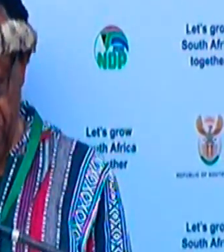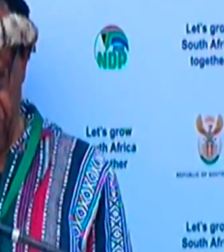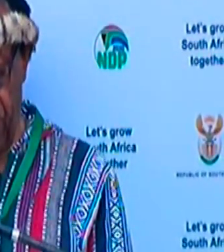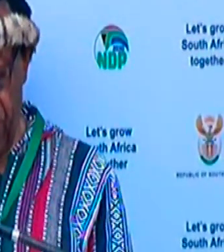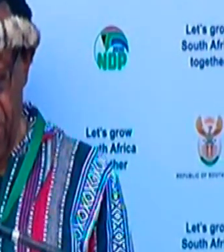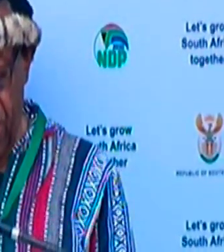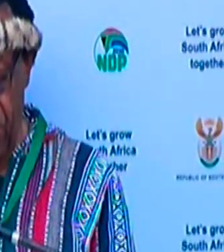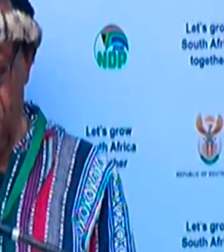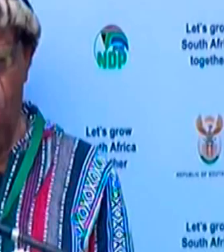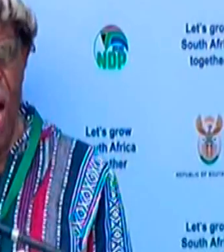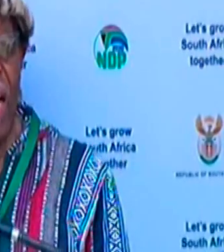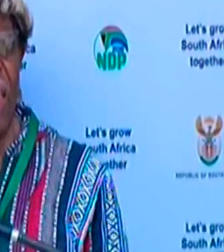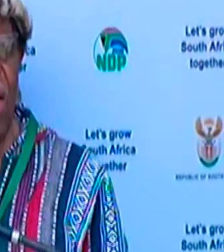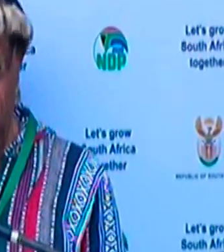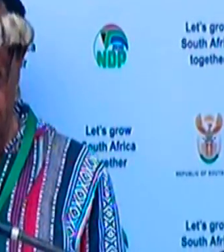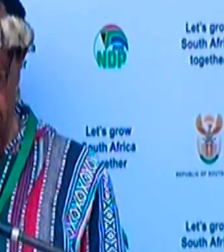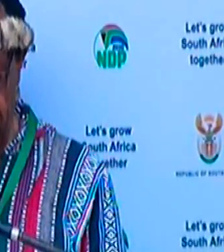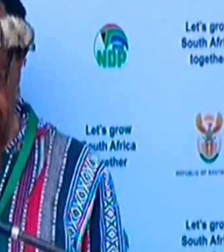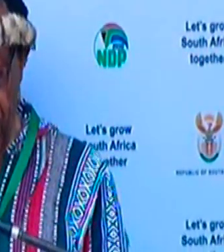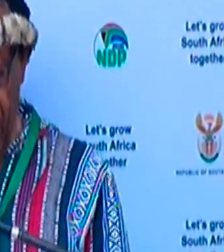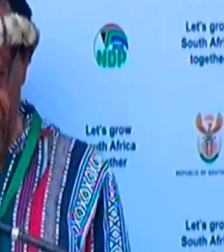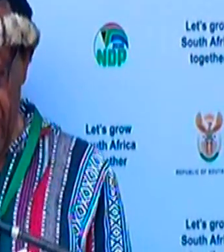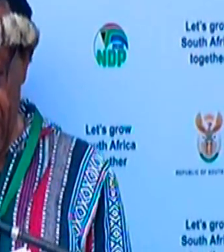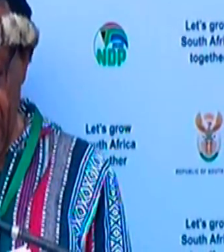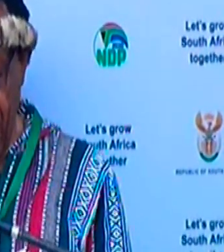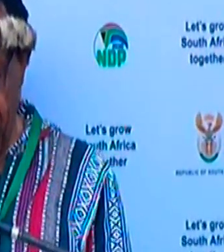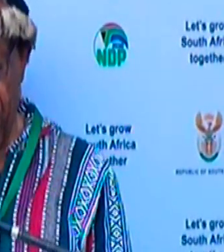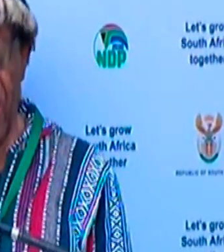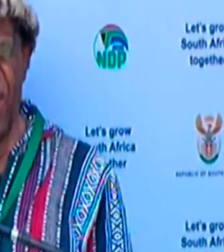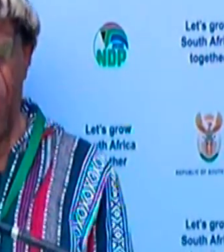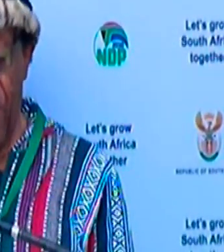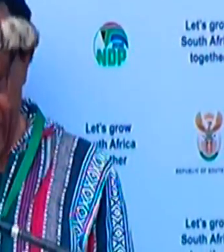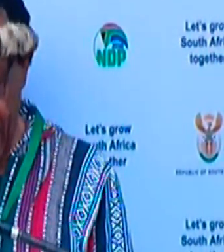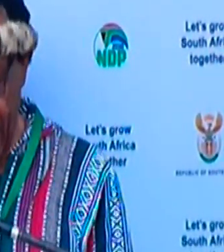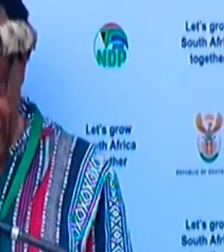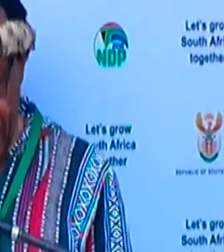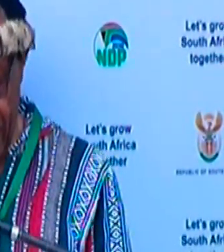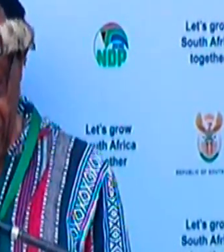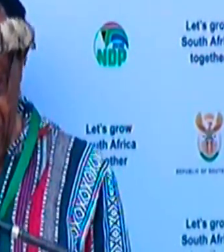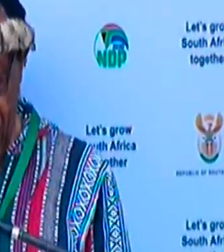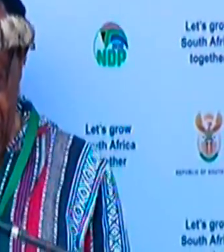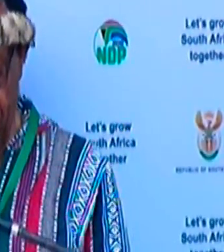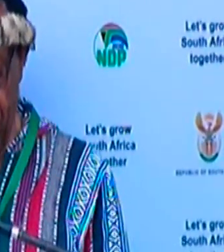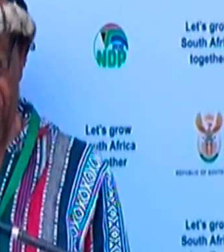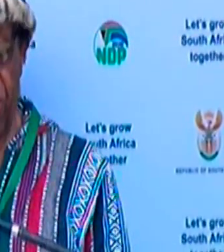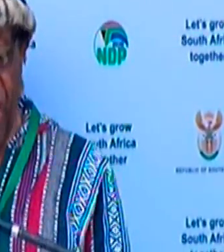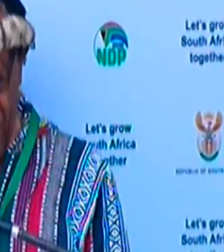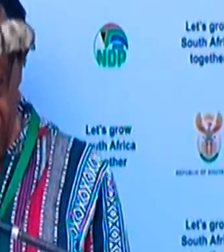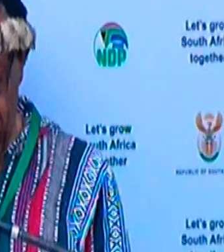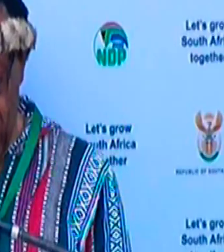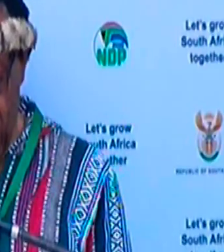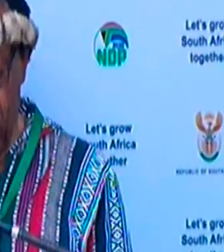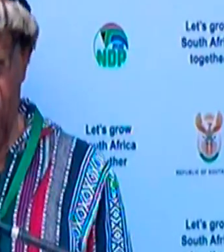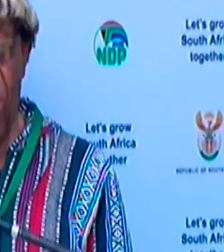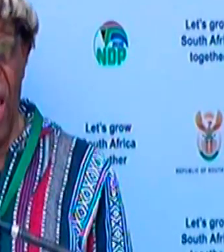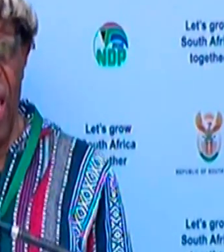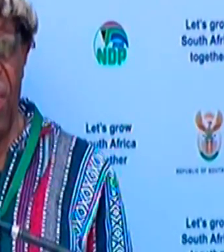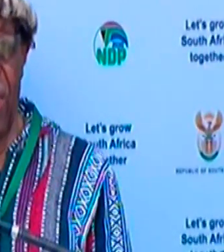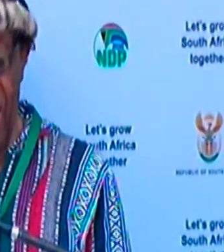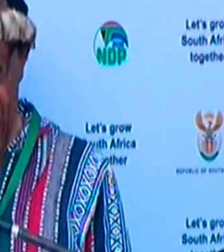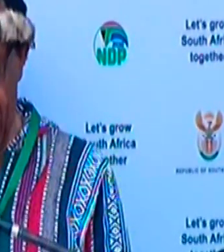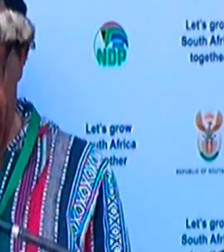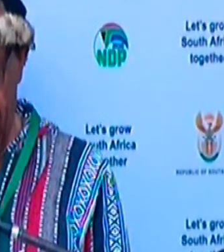exist, the one who is an infinite beginning and the same who